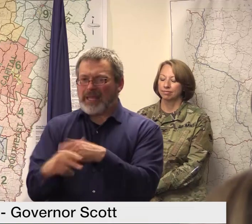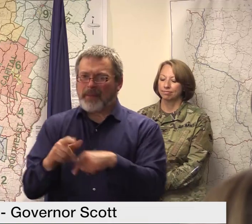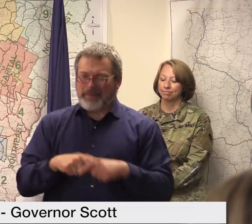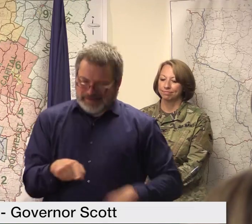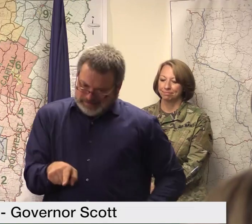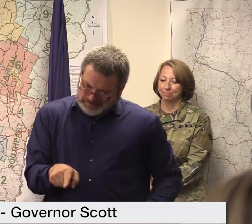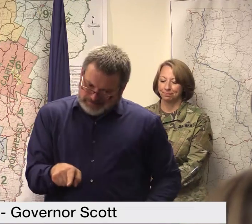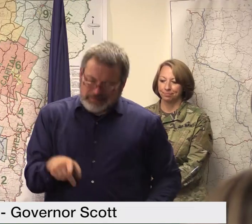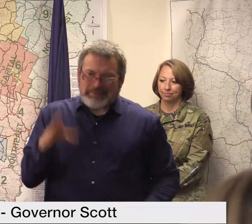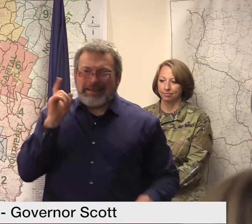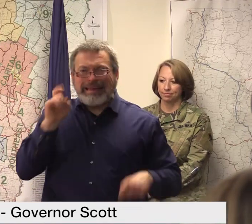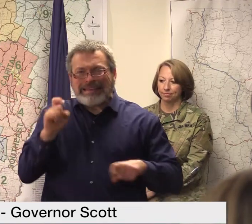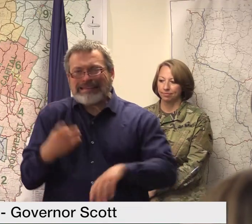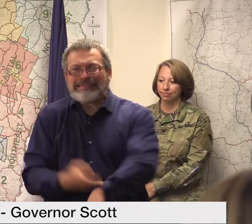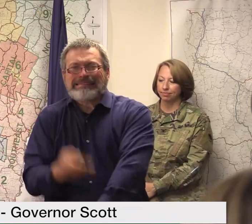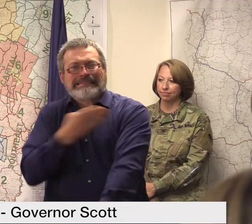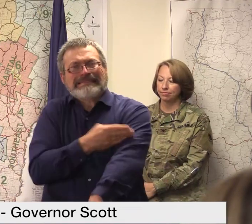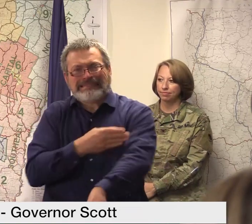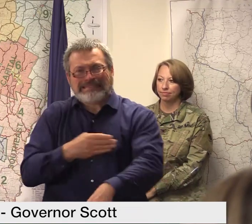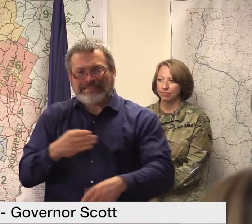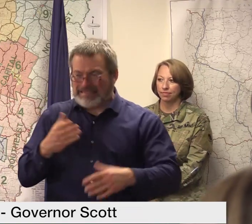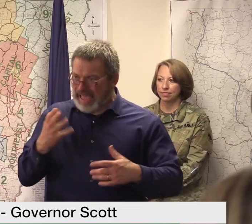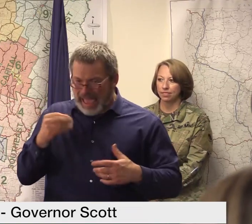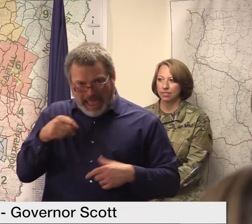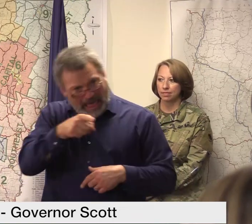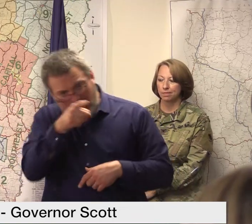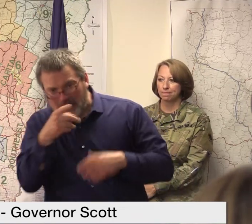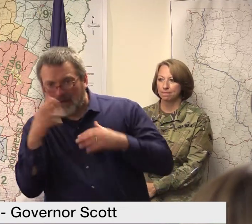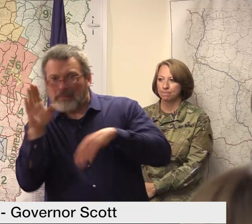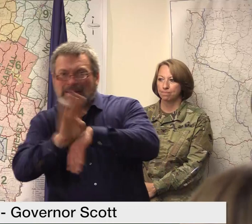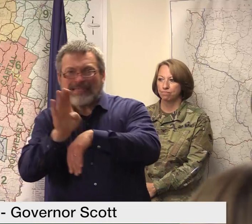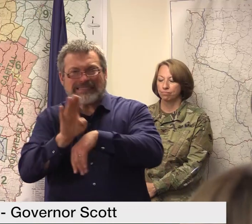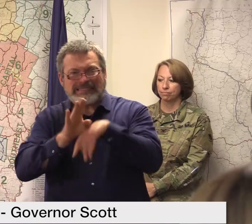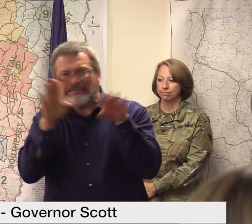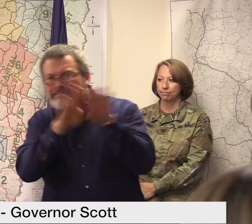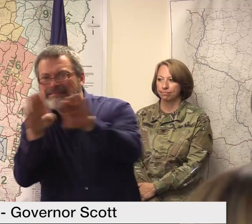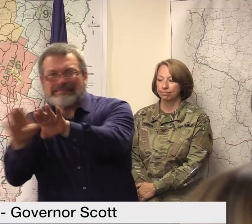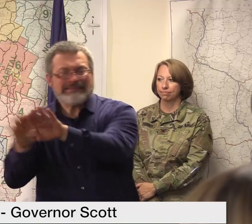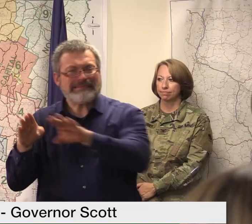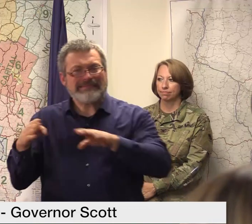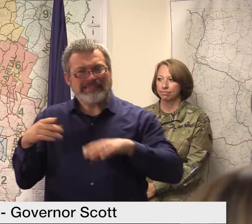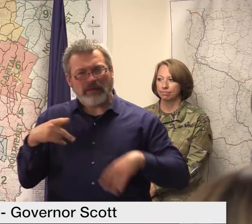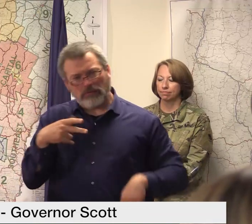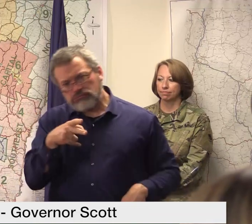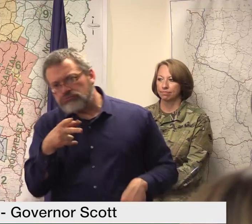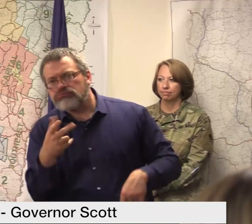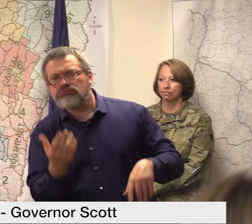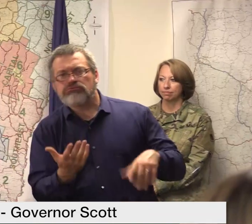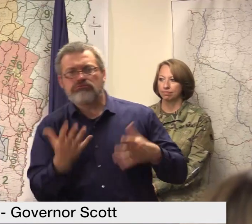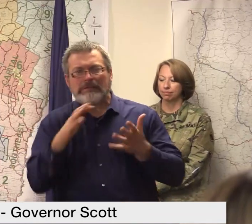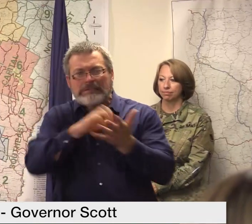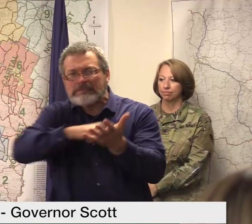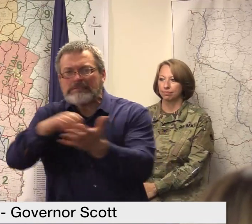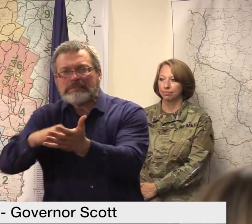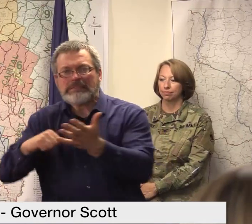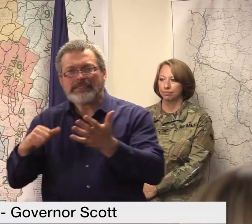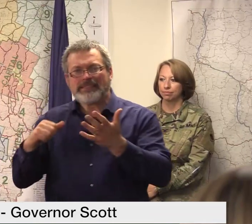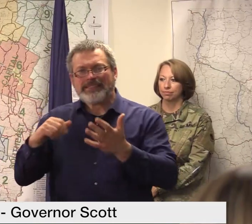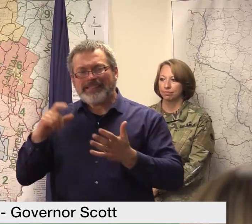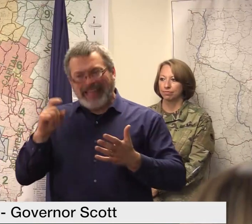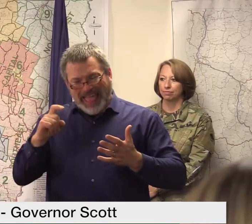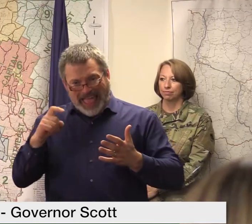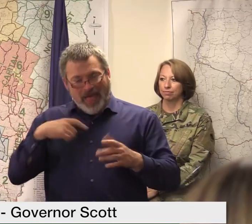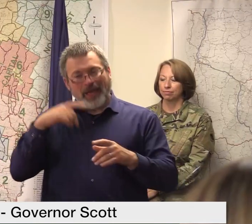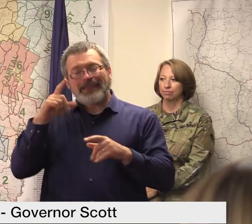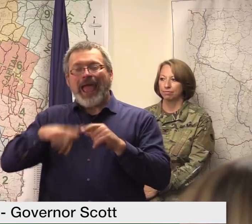or their business it pales in comparison so a little inconvenience on the part of having to go around at least